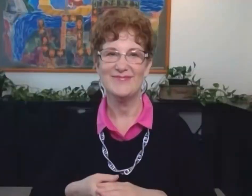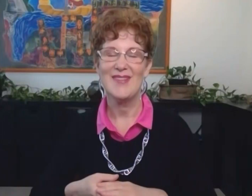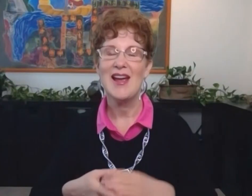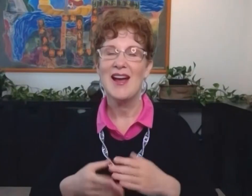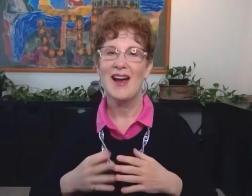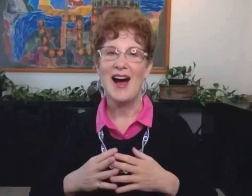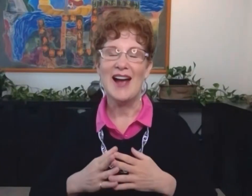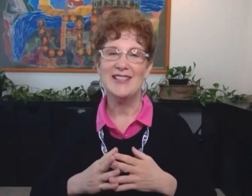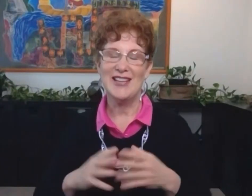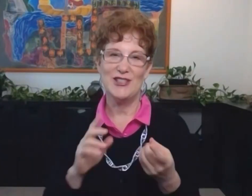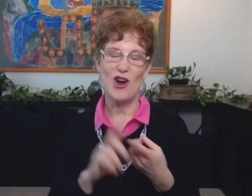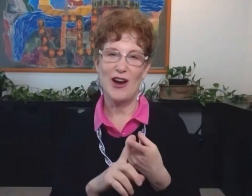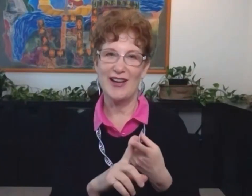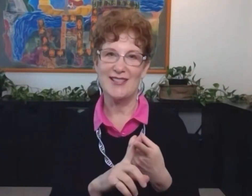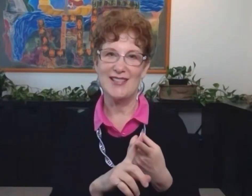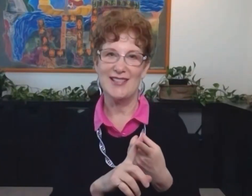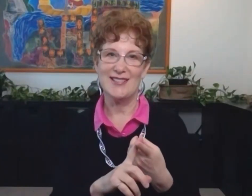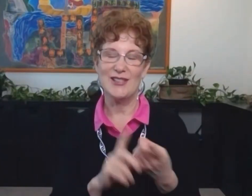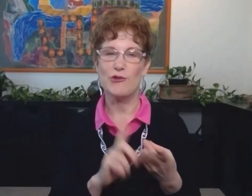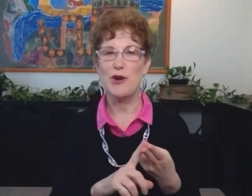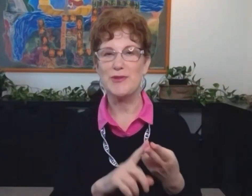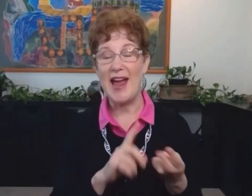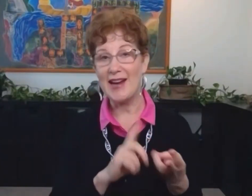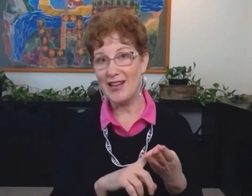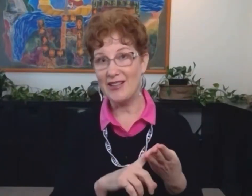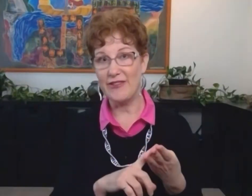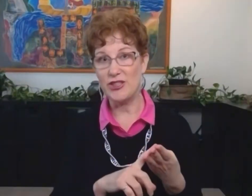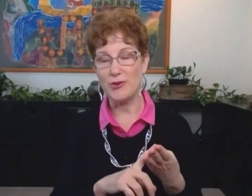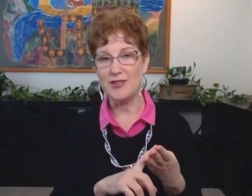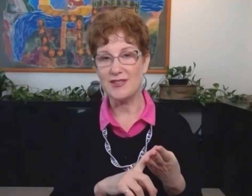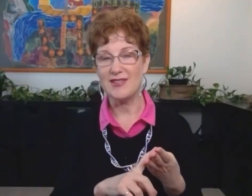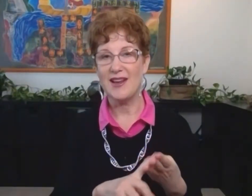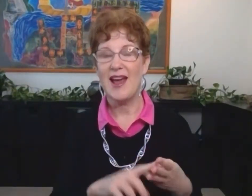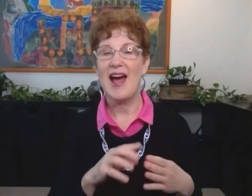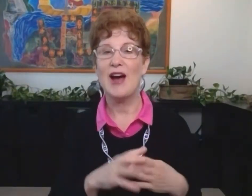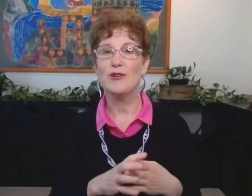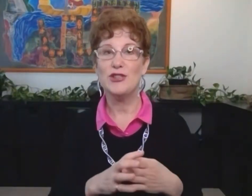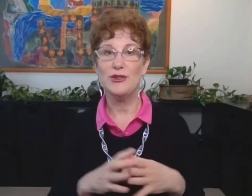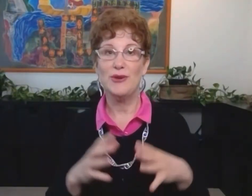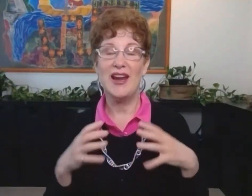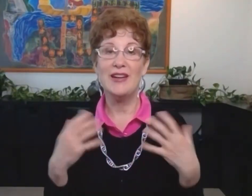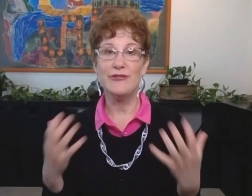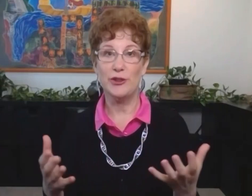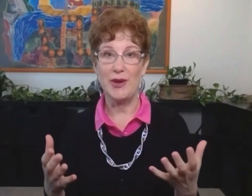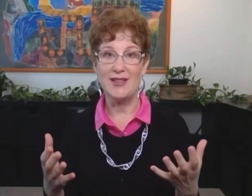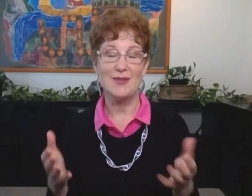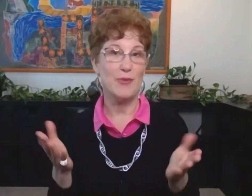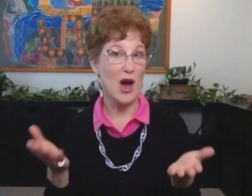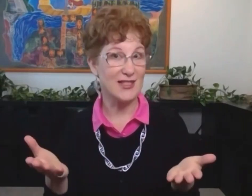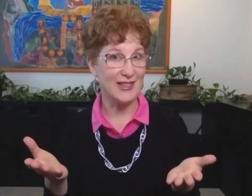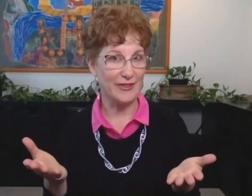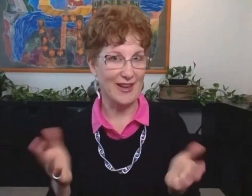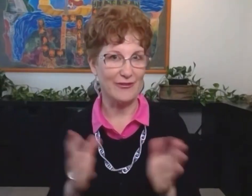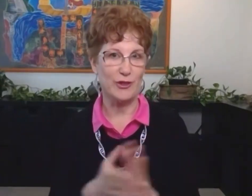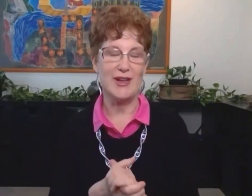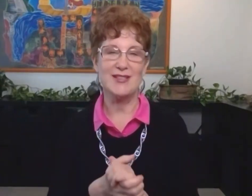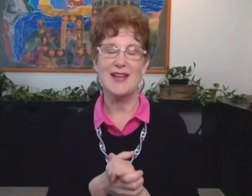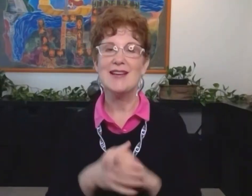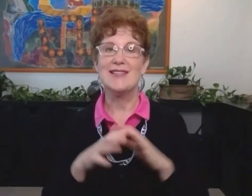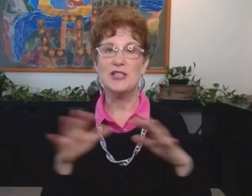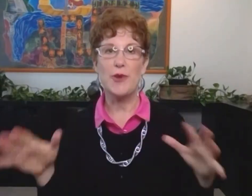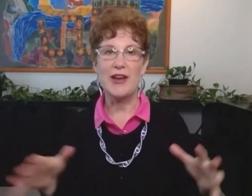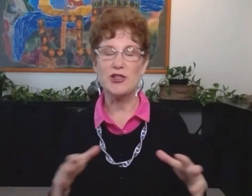I teach audiences, groups and individuals how to influence positively